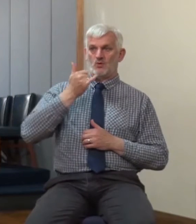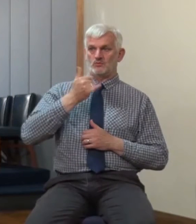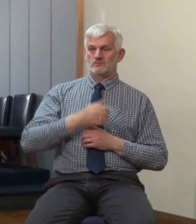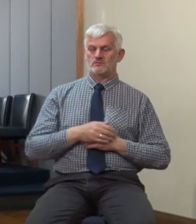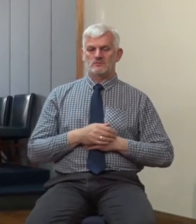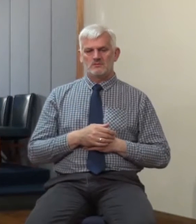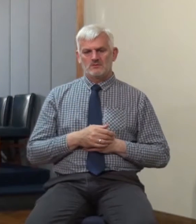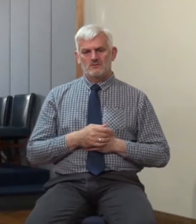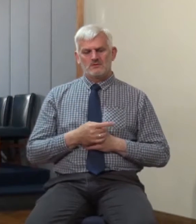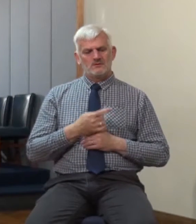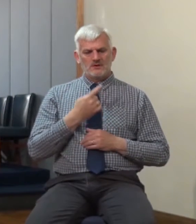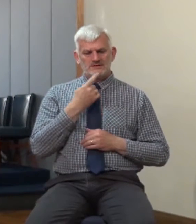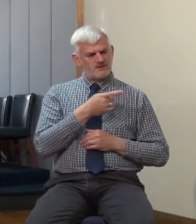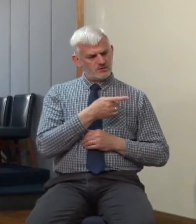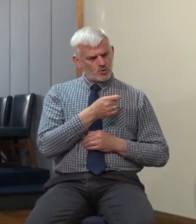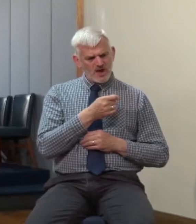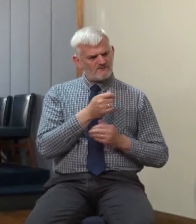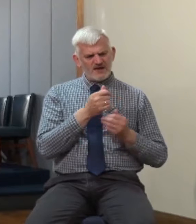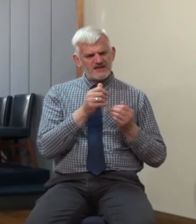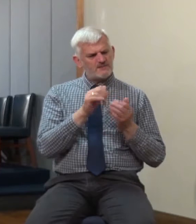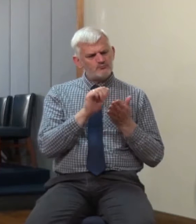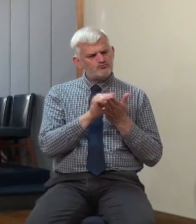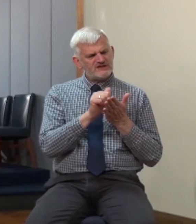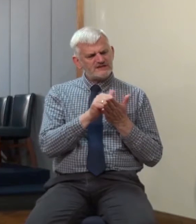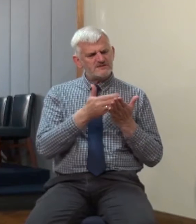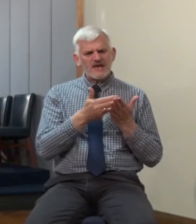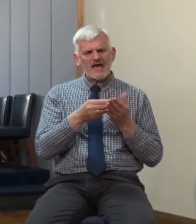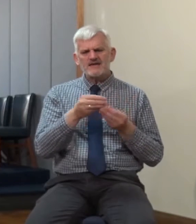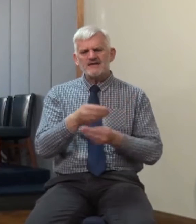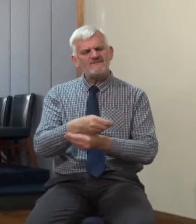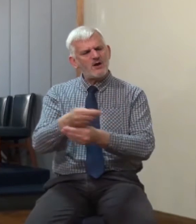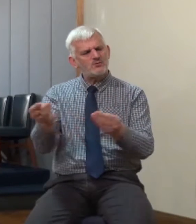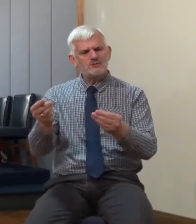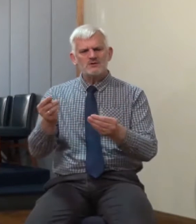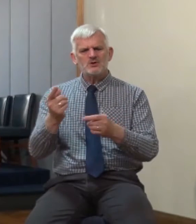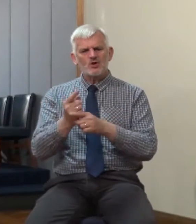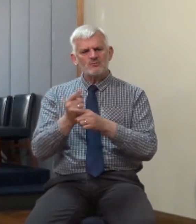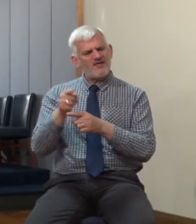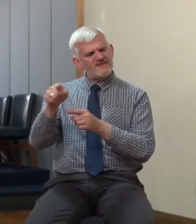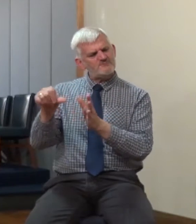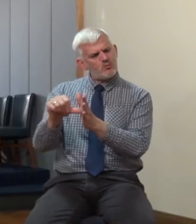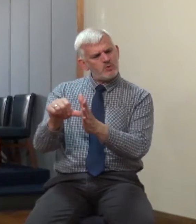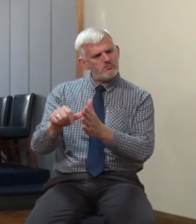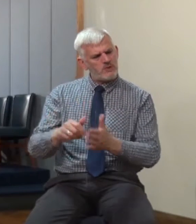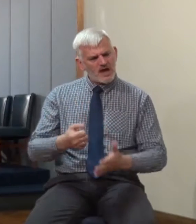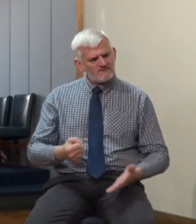anything that you can recommend in brings to people to read about such and such? He was in the middle of great troubles in his